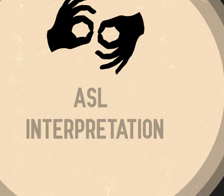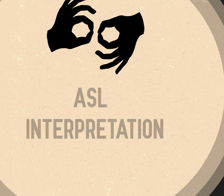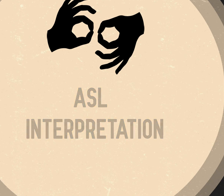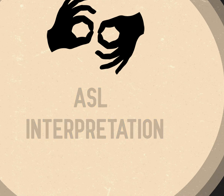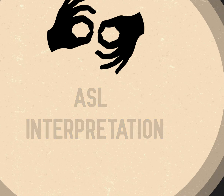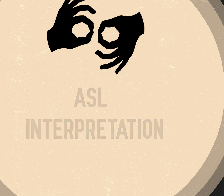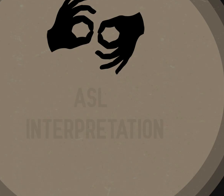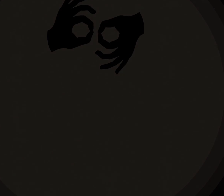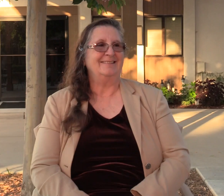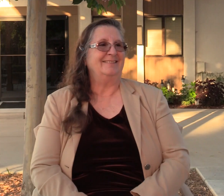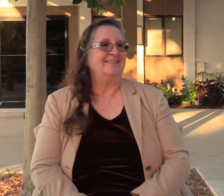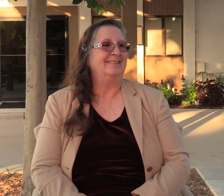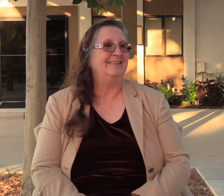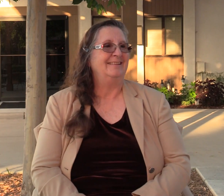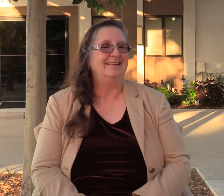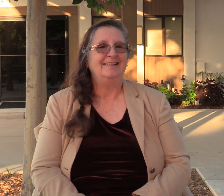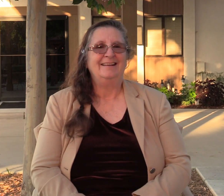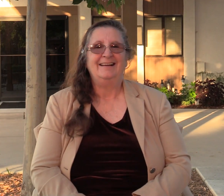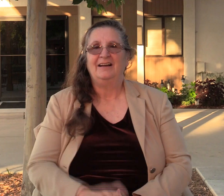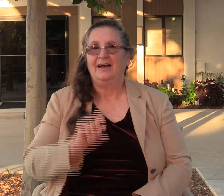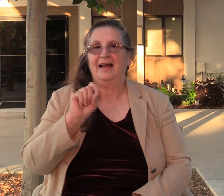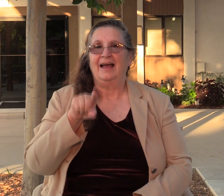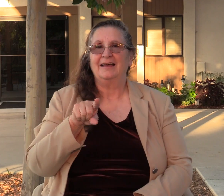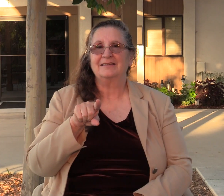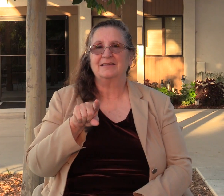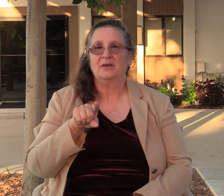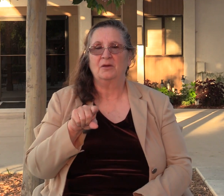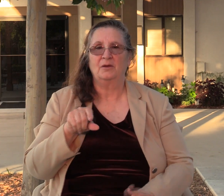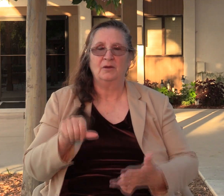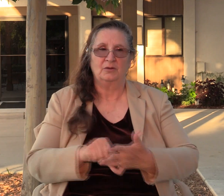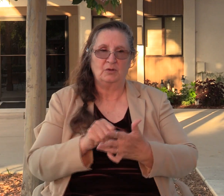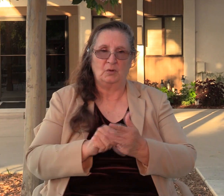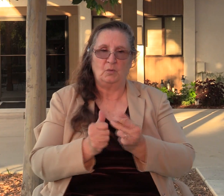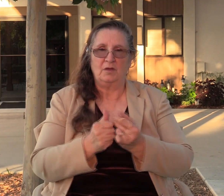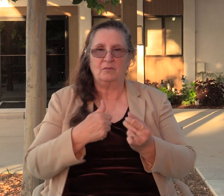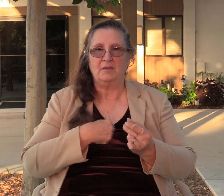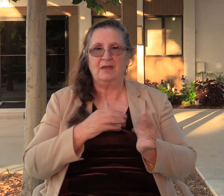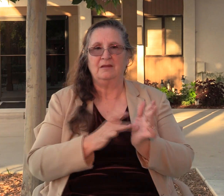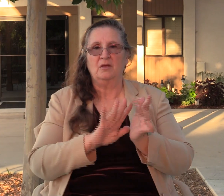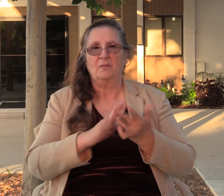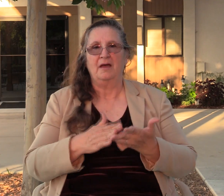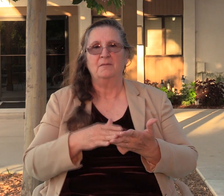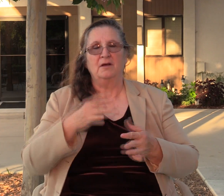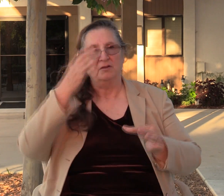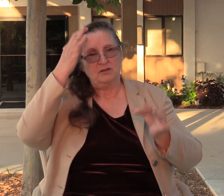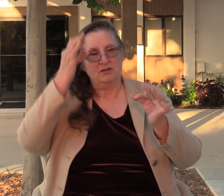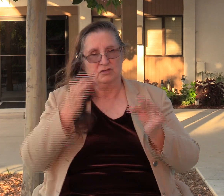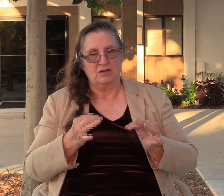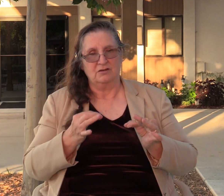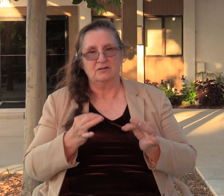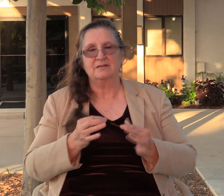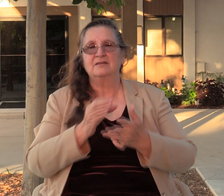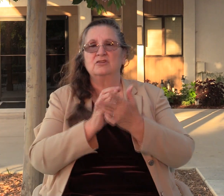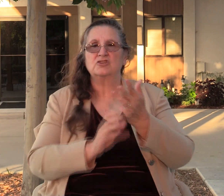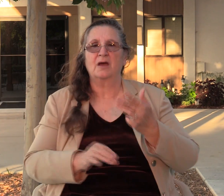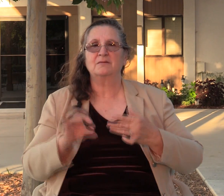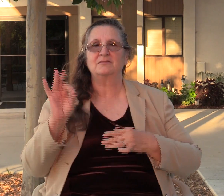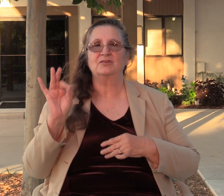I'm going to ask you all to please turn with me in your Bibles to the book of Judges chapter 9. So